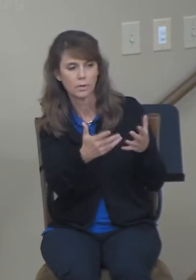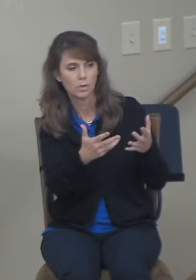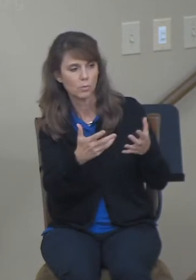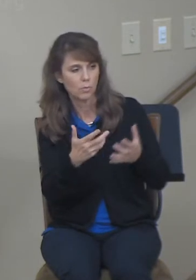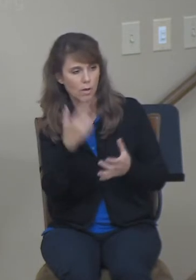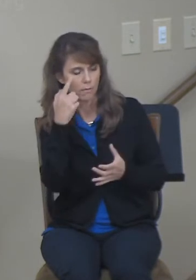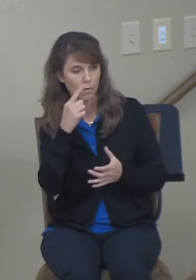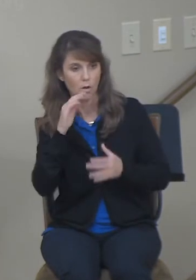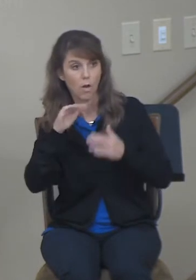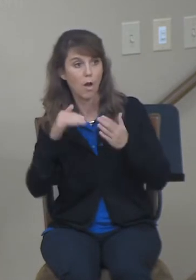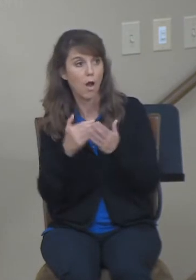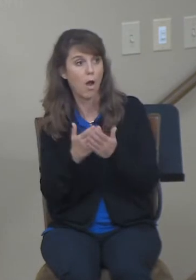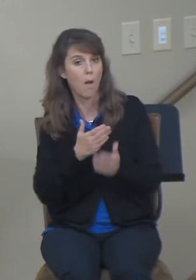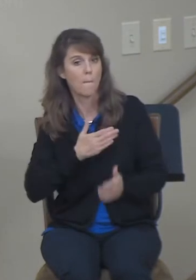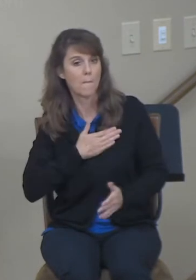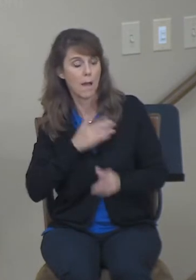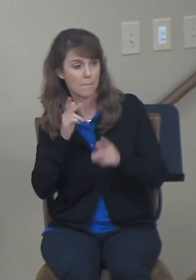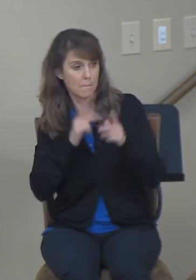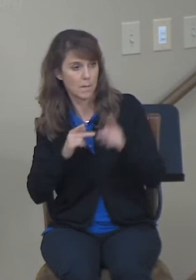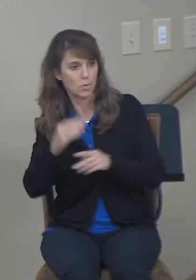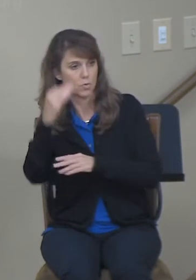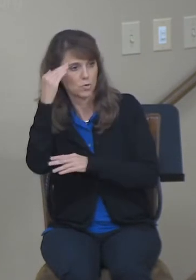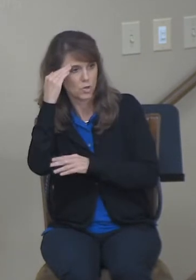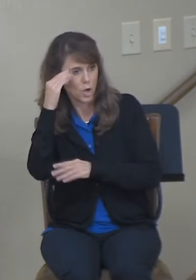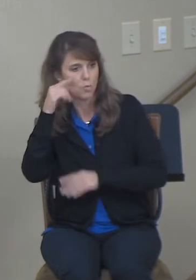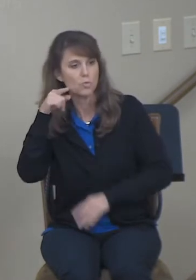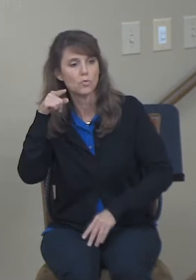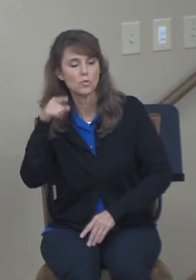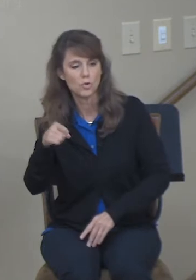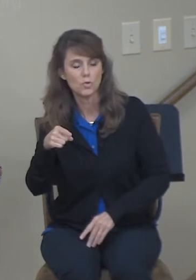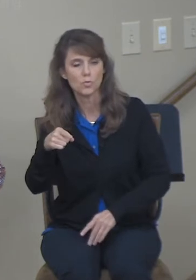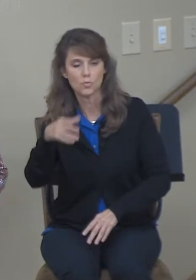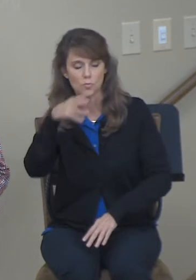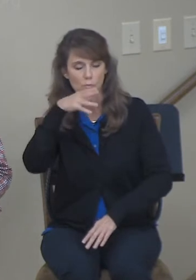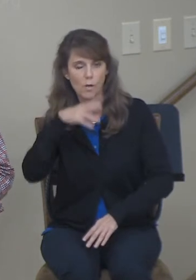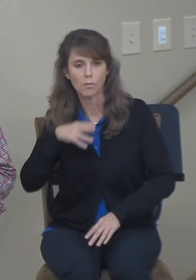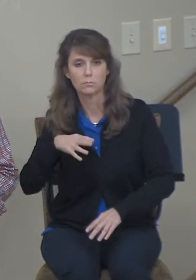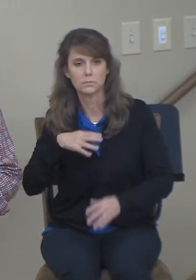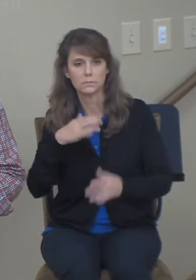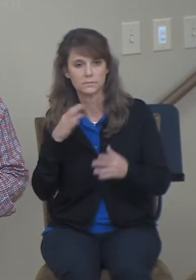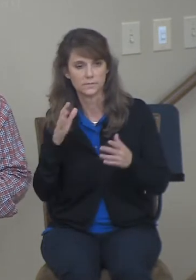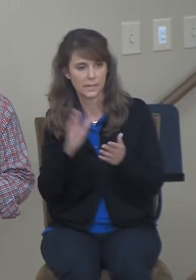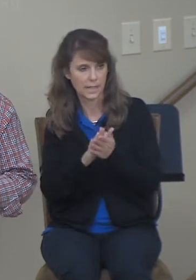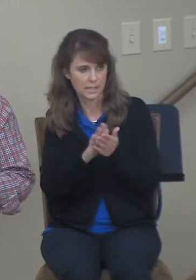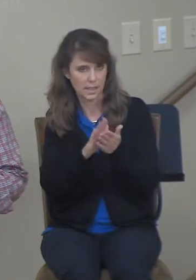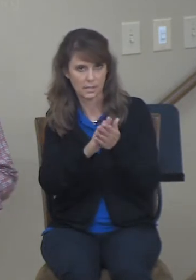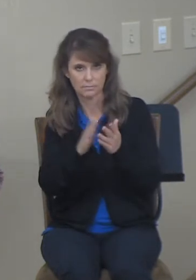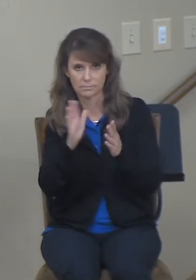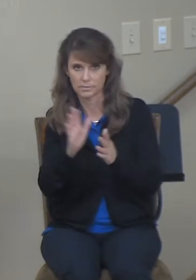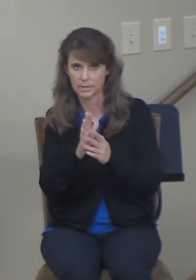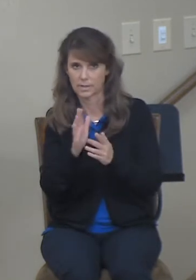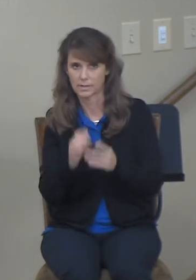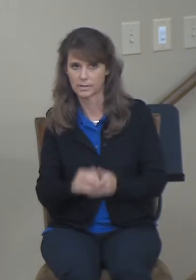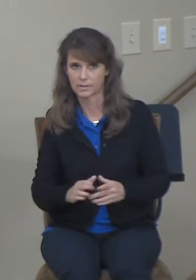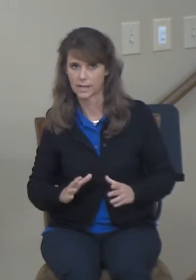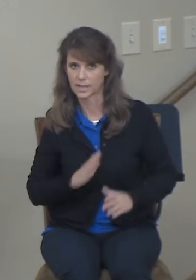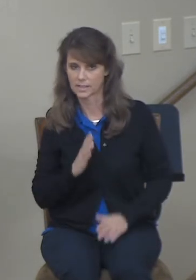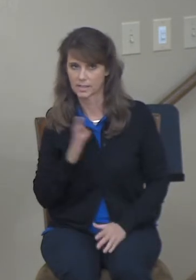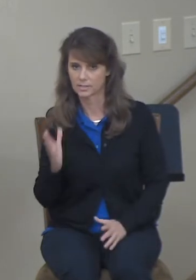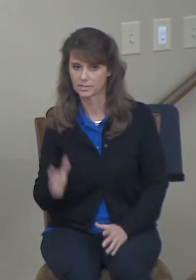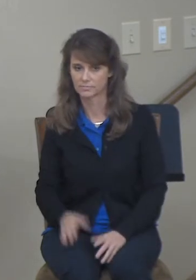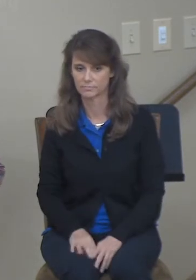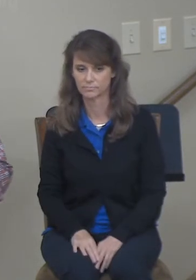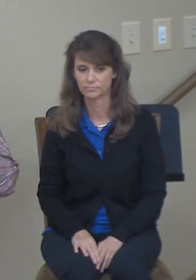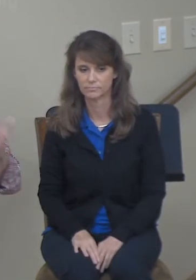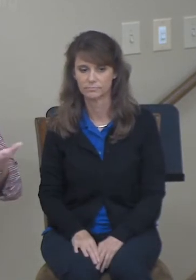my people in the city know that you are a woman of excellence. The preacher in Ecclesiastes chapter 7